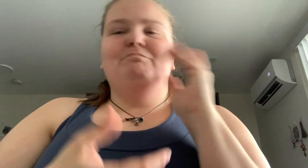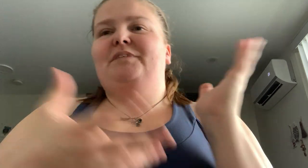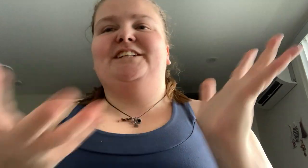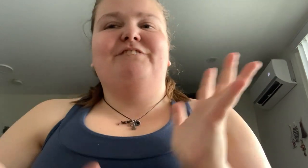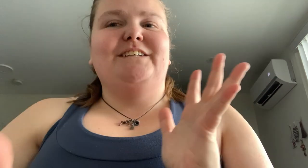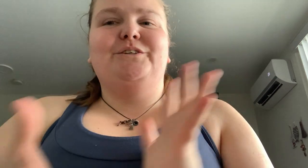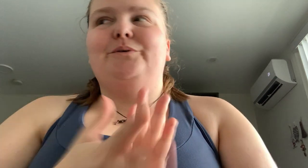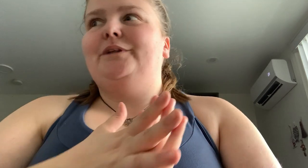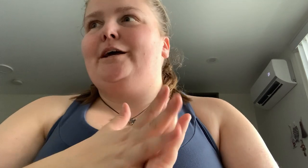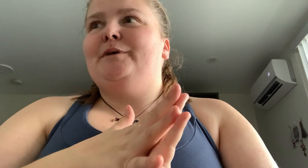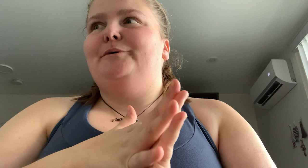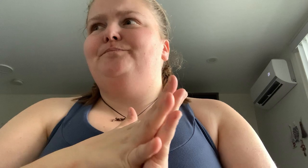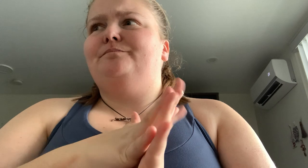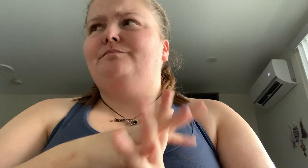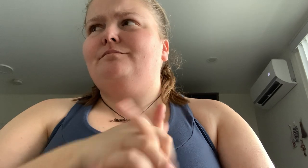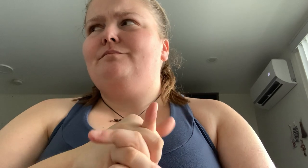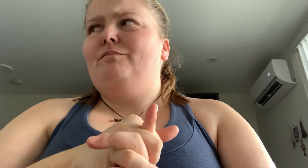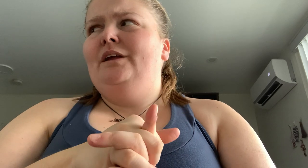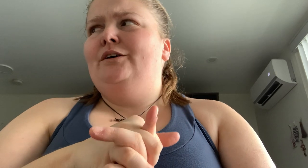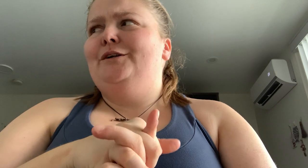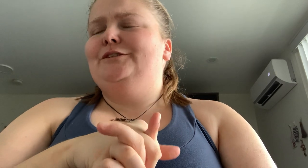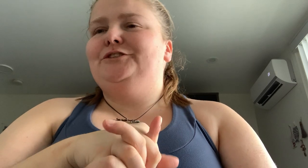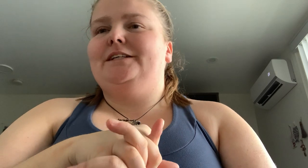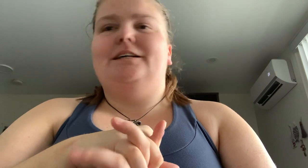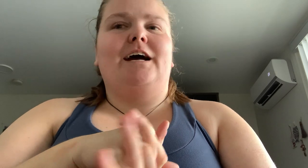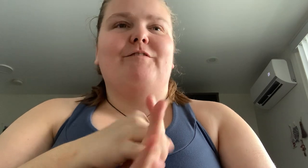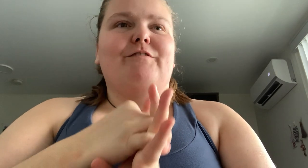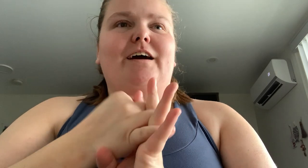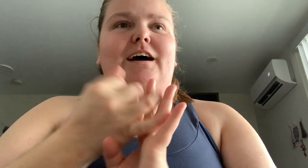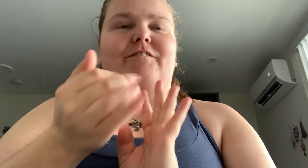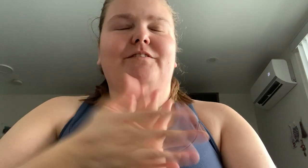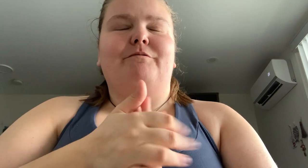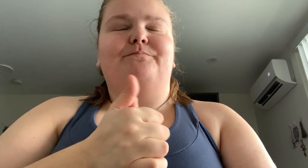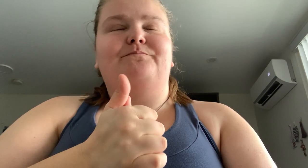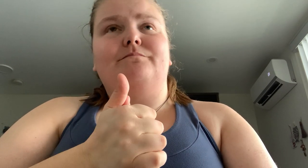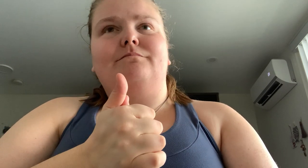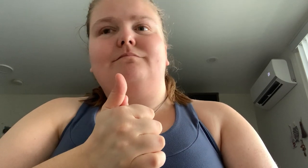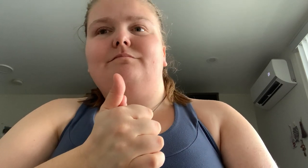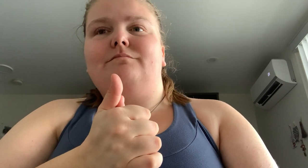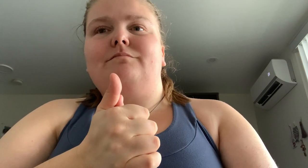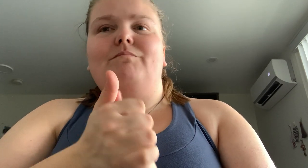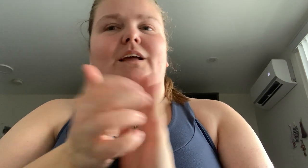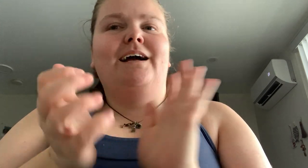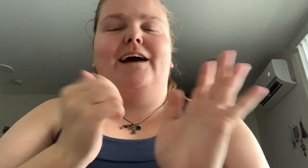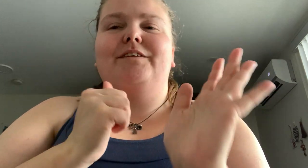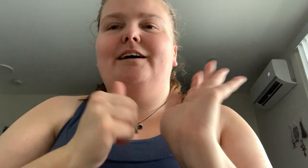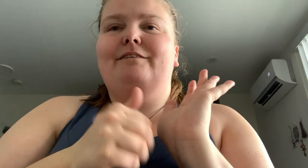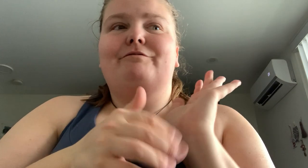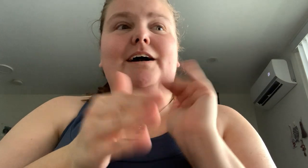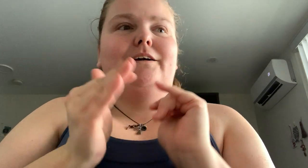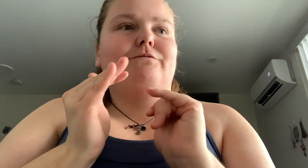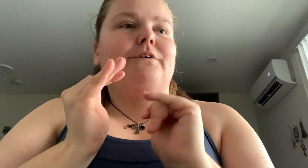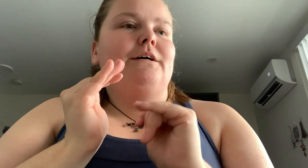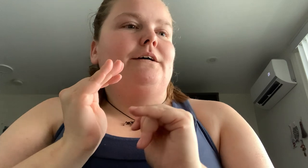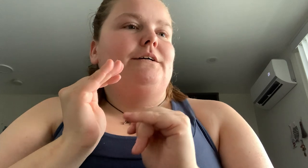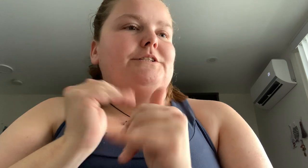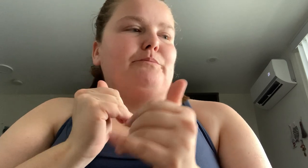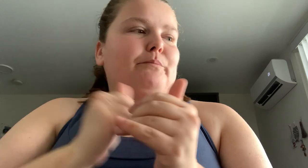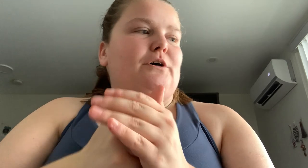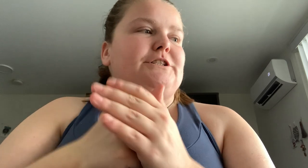that's fine too. Like I'm not gonna restrict, I have to, if have, I have to have five separate books.